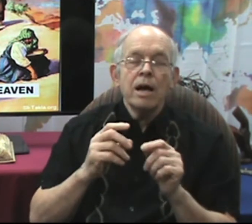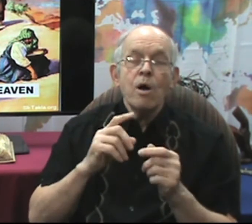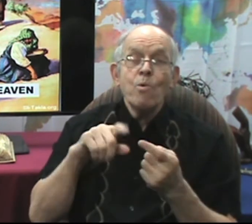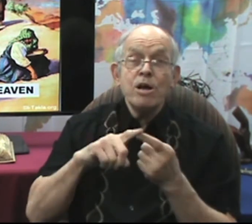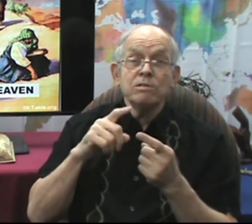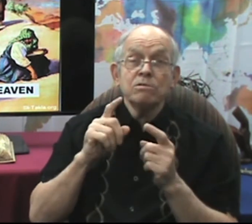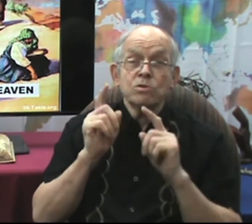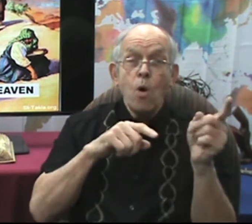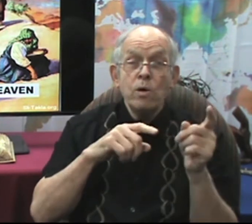When the outside. outside. outside.